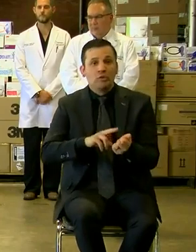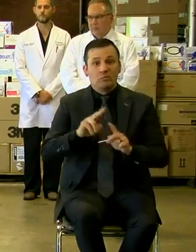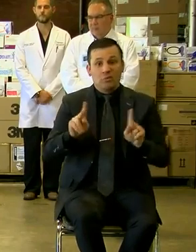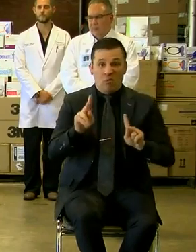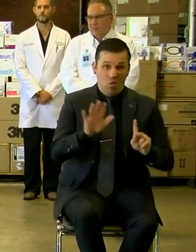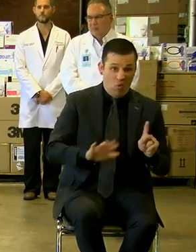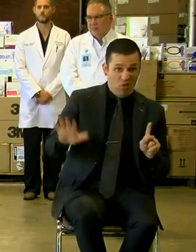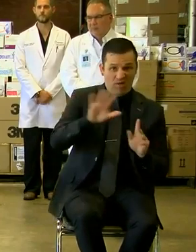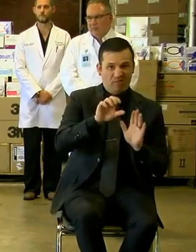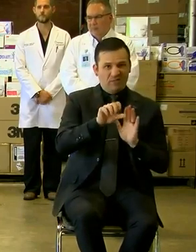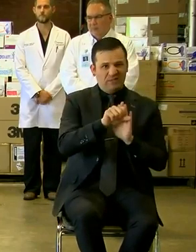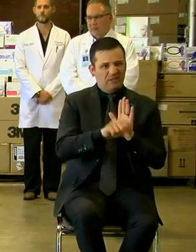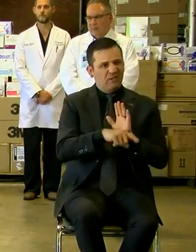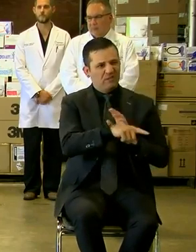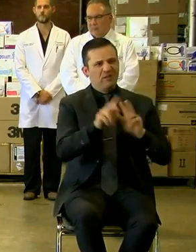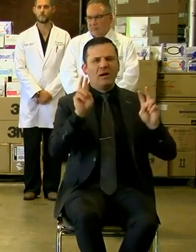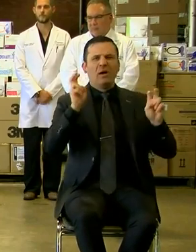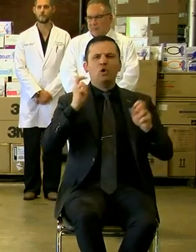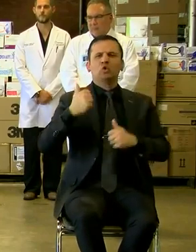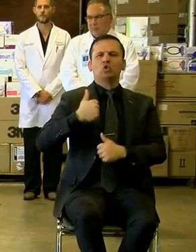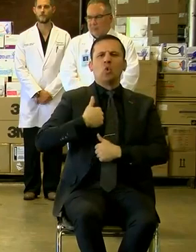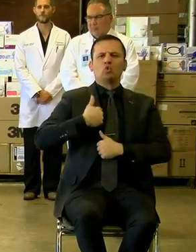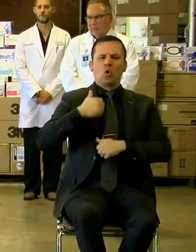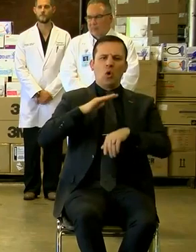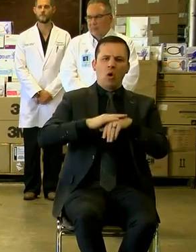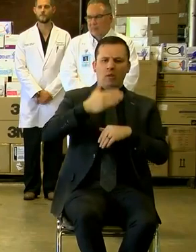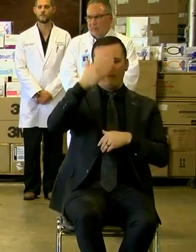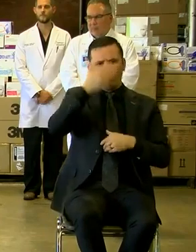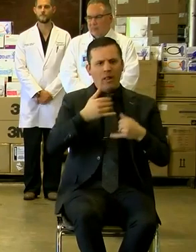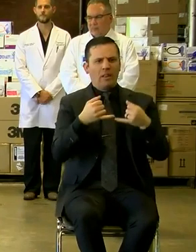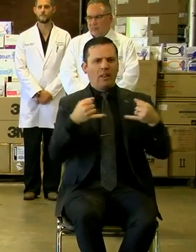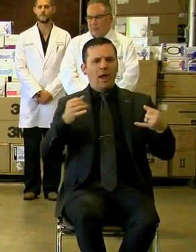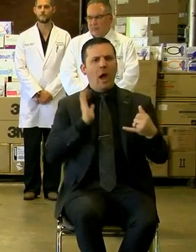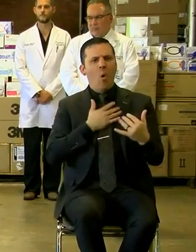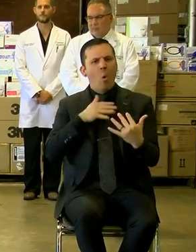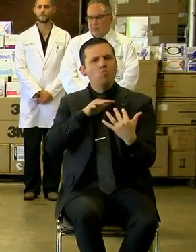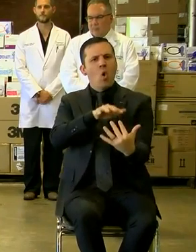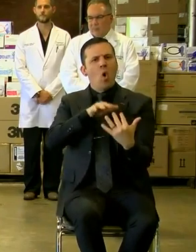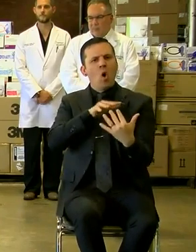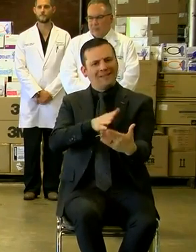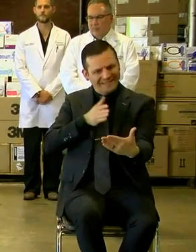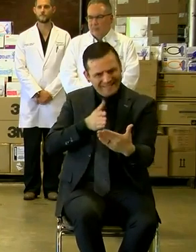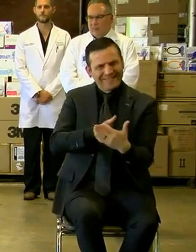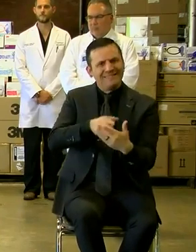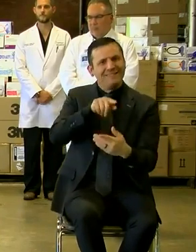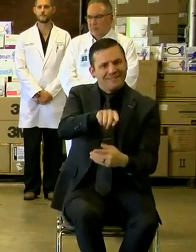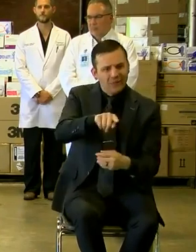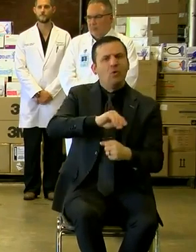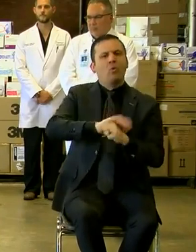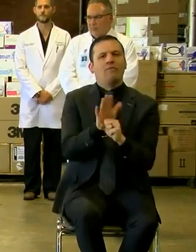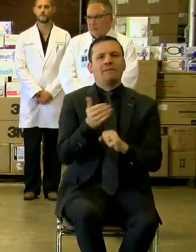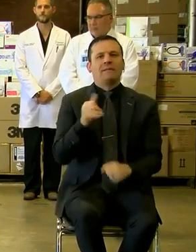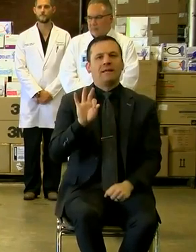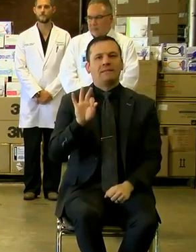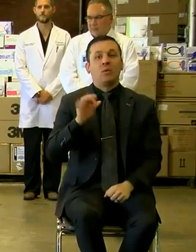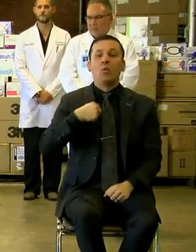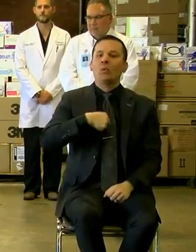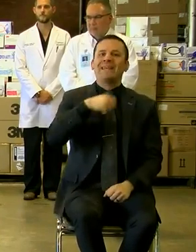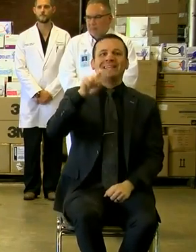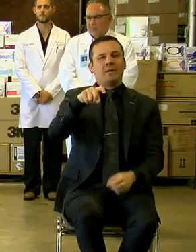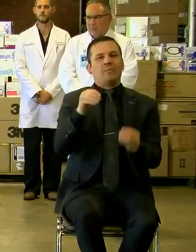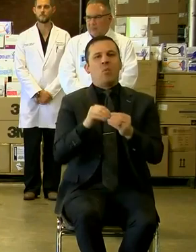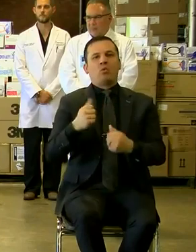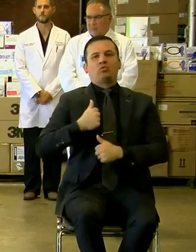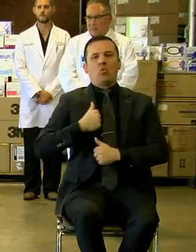they are the soldiers on the front line of this war against COVID-19. We need more soldiers on that front line.